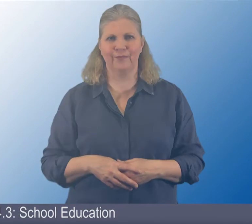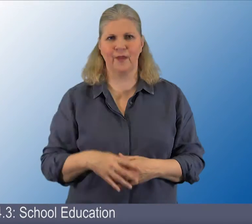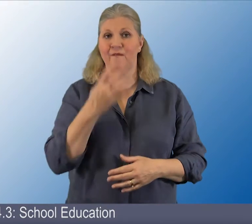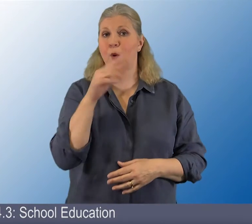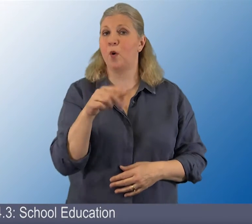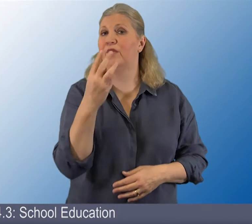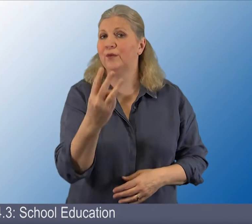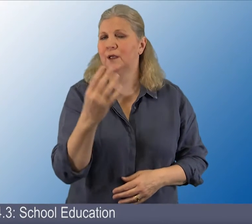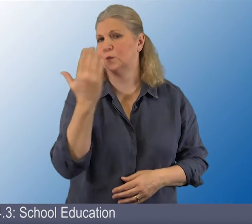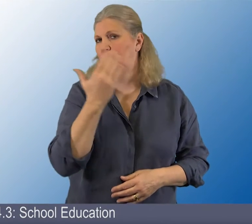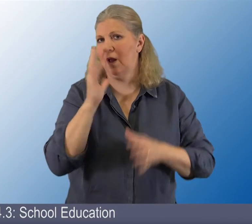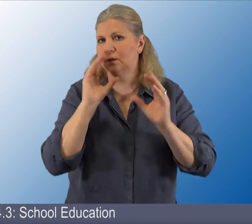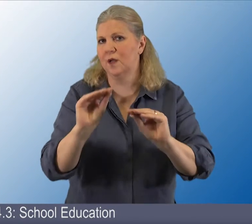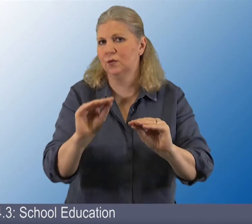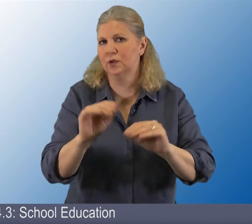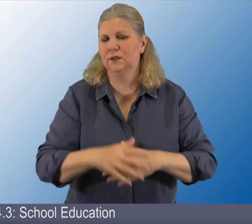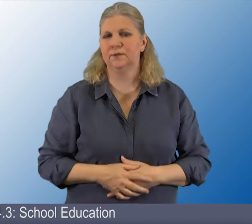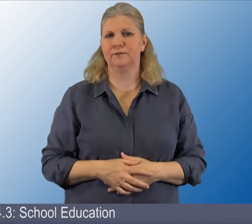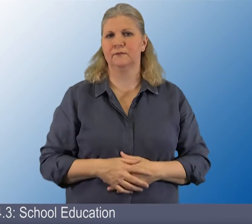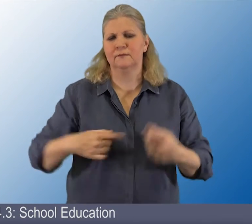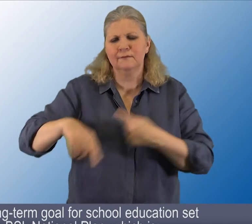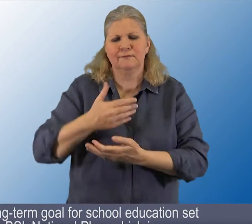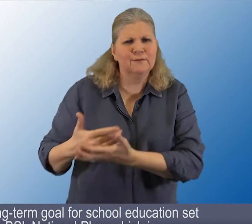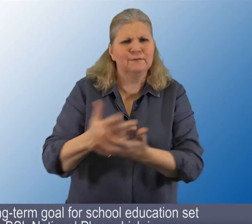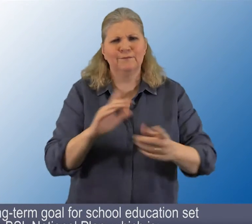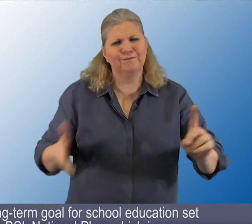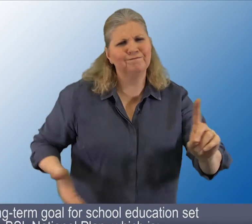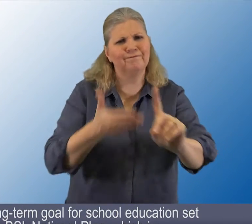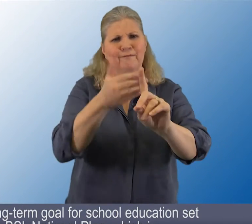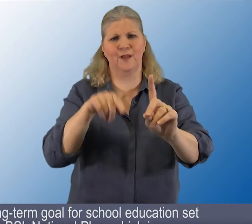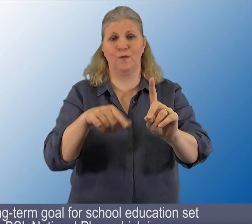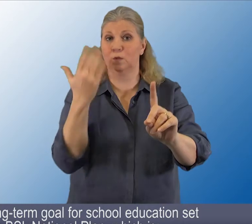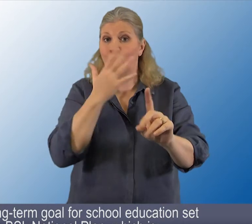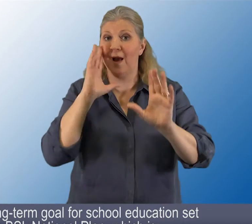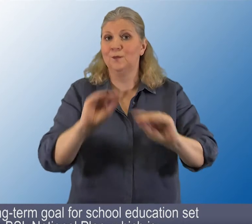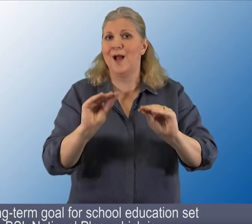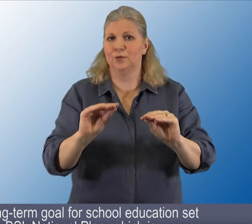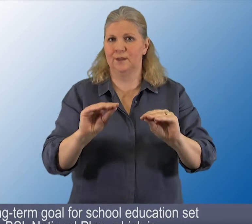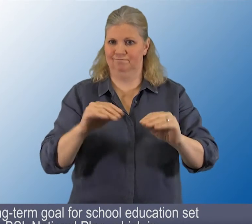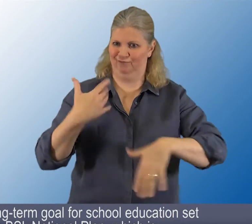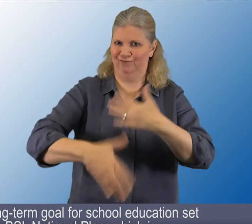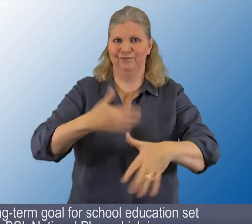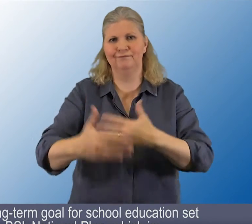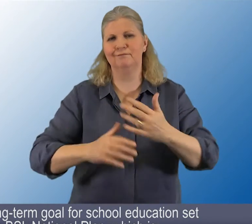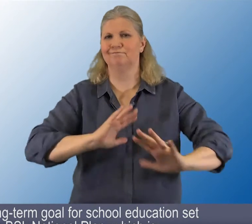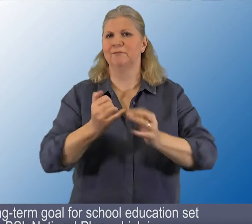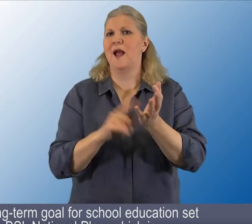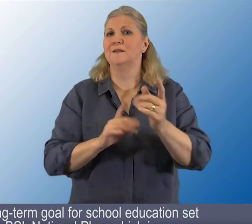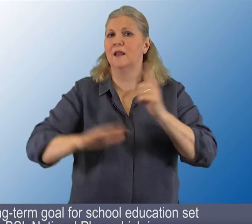4.3. School Education We share the long-term goal for school education set out in the